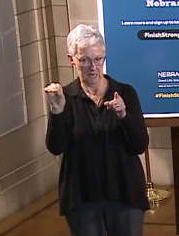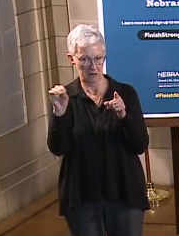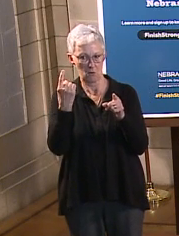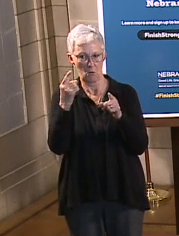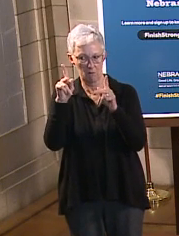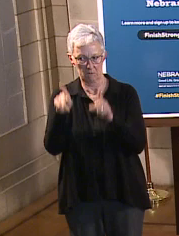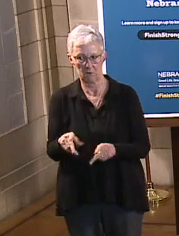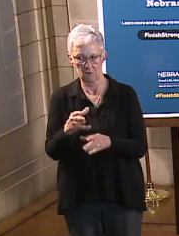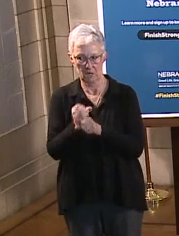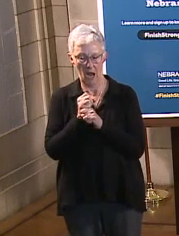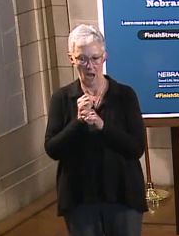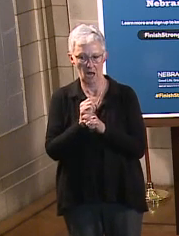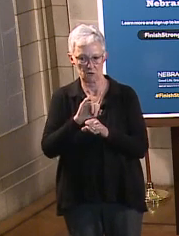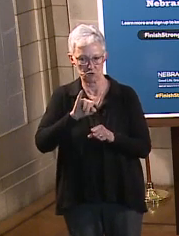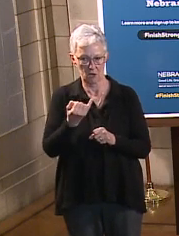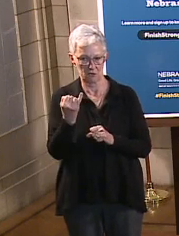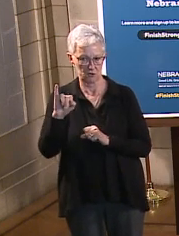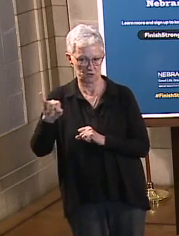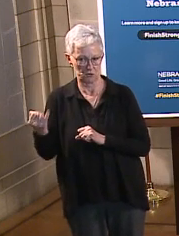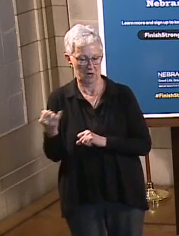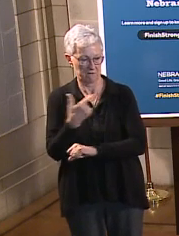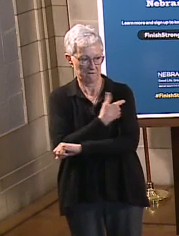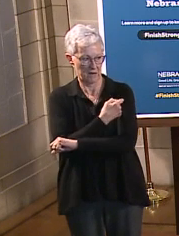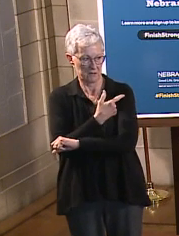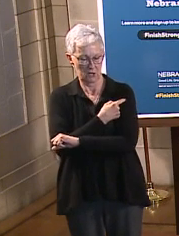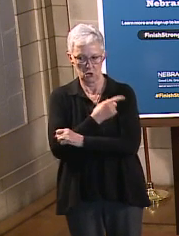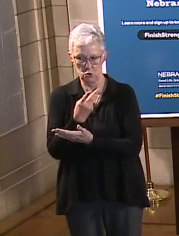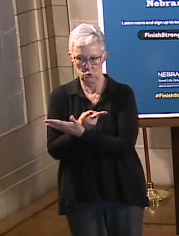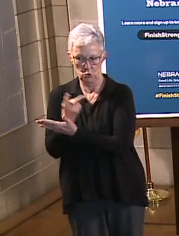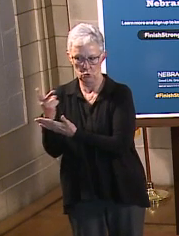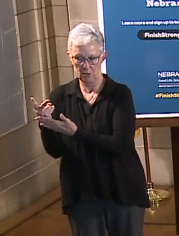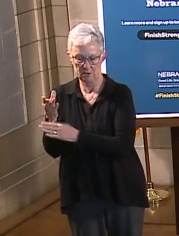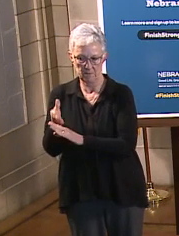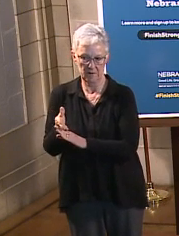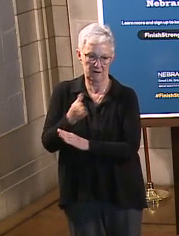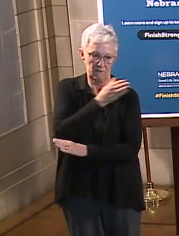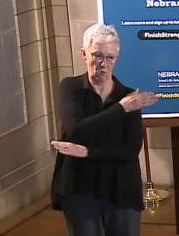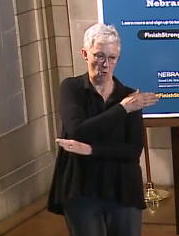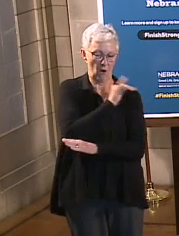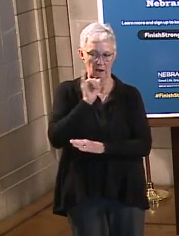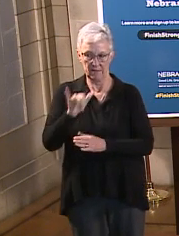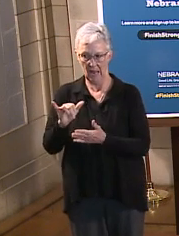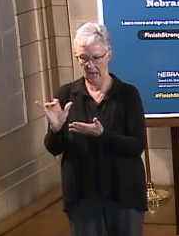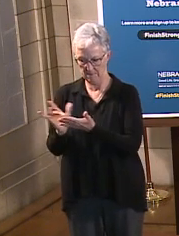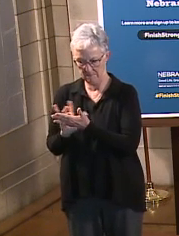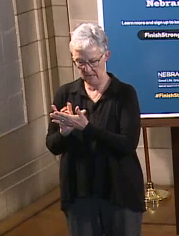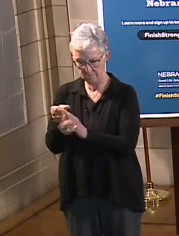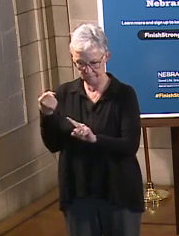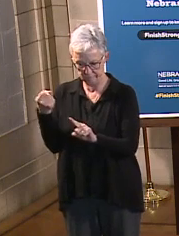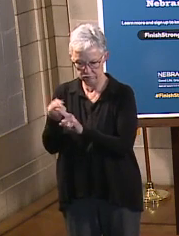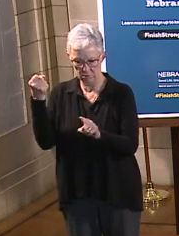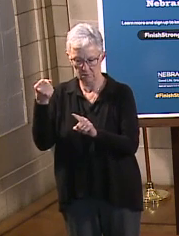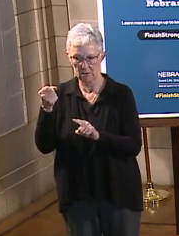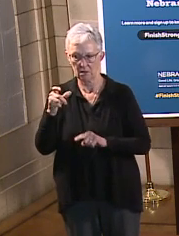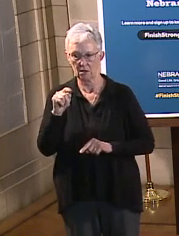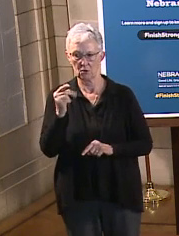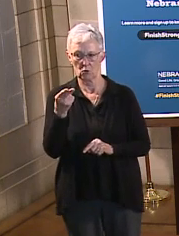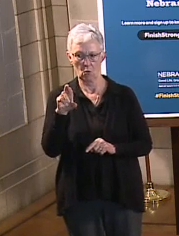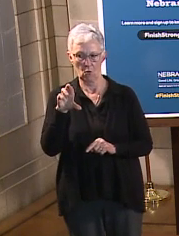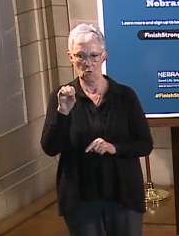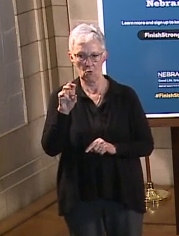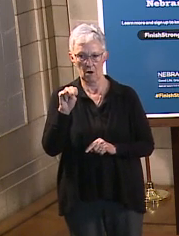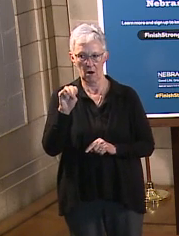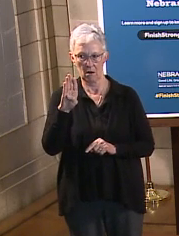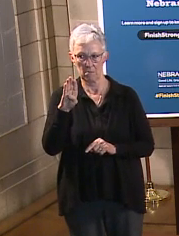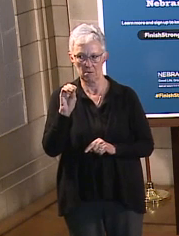vaccine two weeks prior. The medical event was identified as a thromboembolic event,